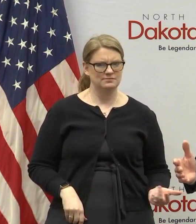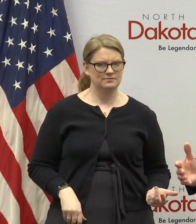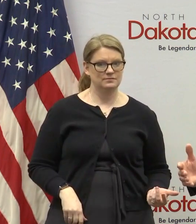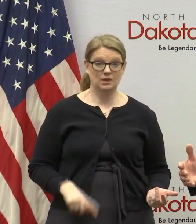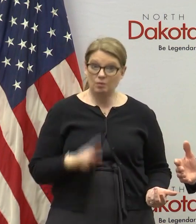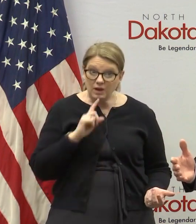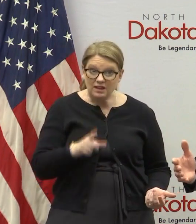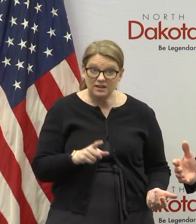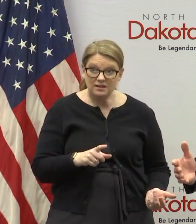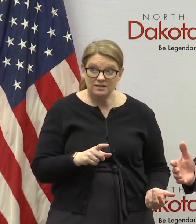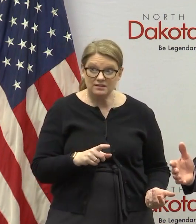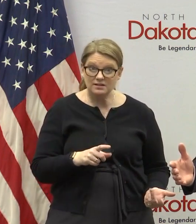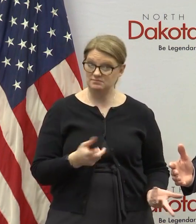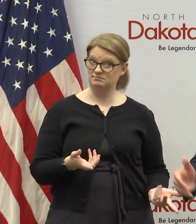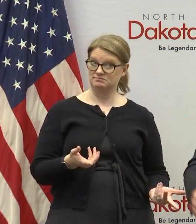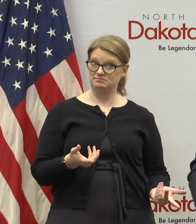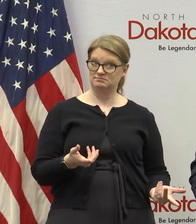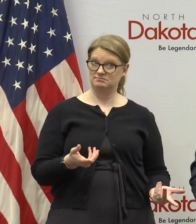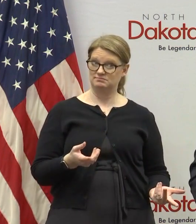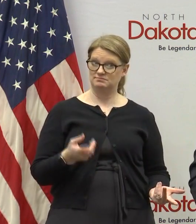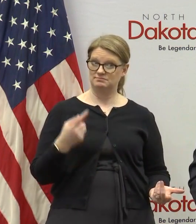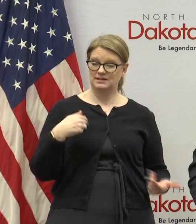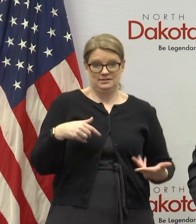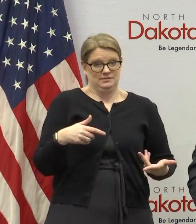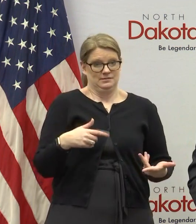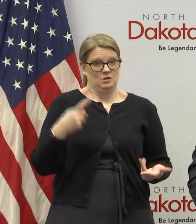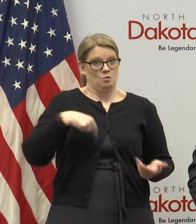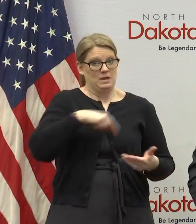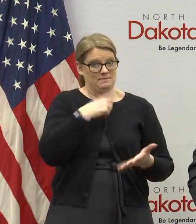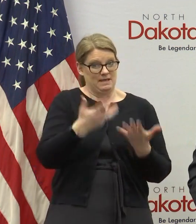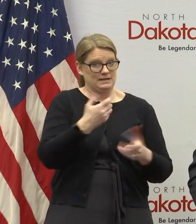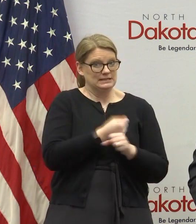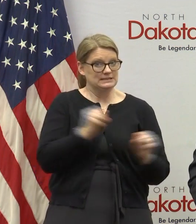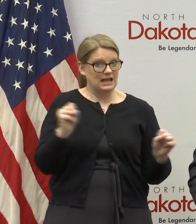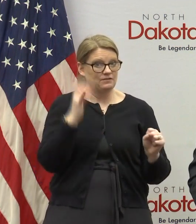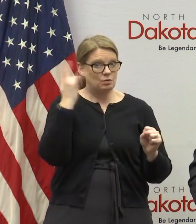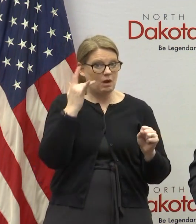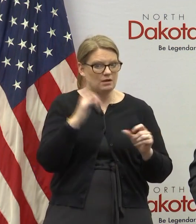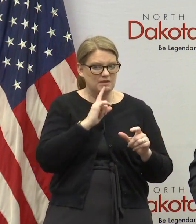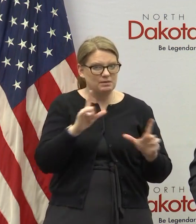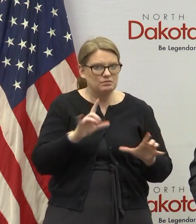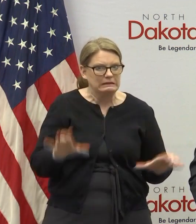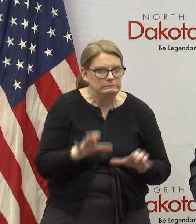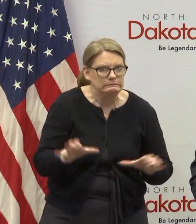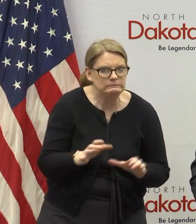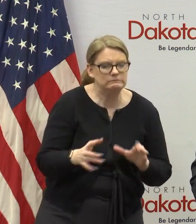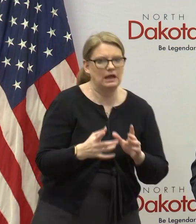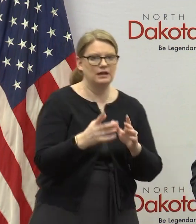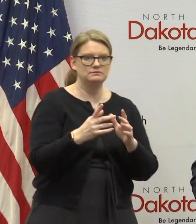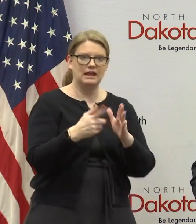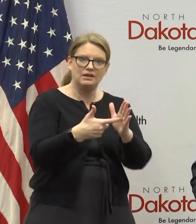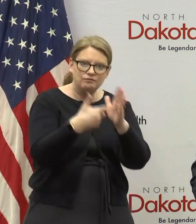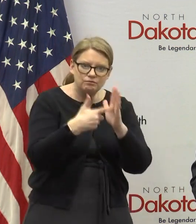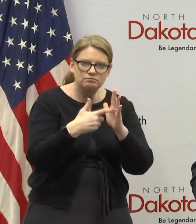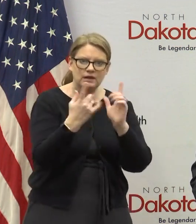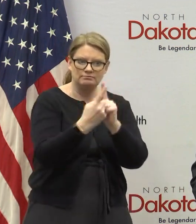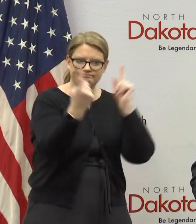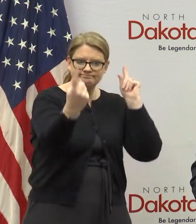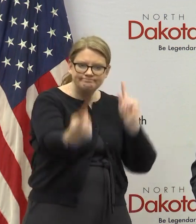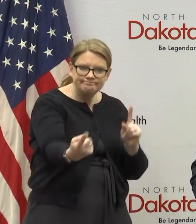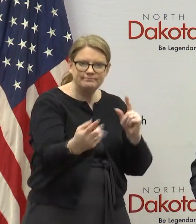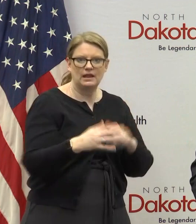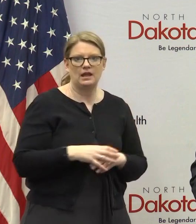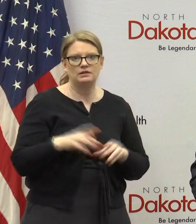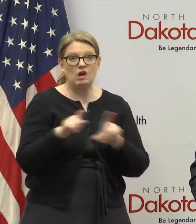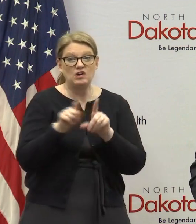did we or did we not because because we maybe are being saved here because of aggressive social distancing policies by other states and other